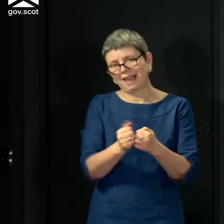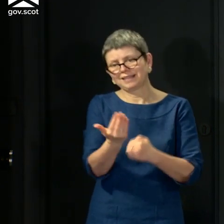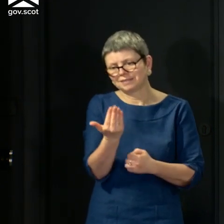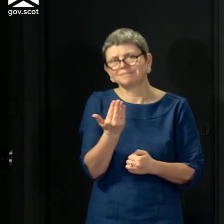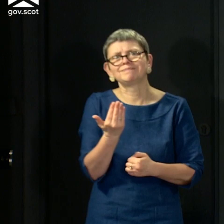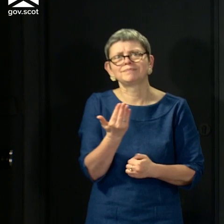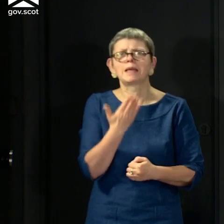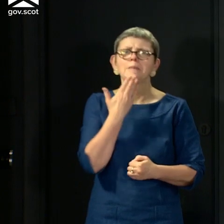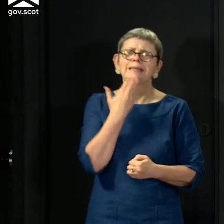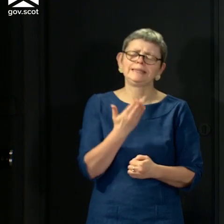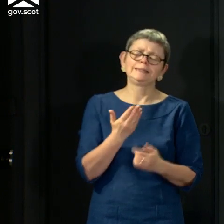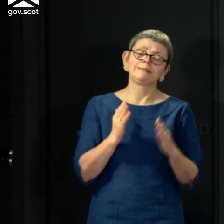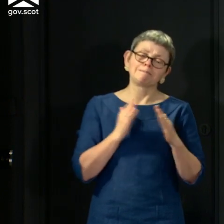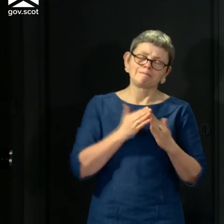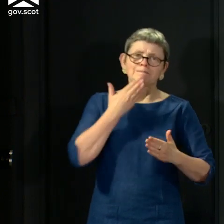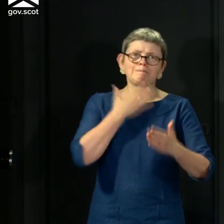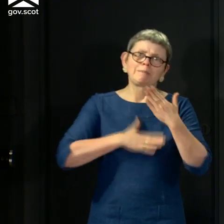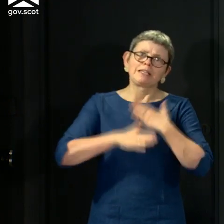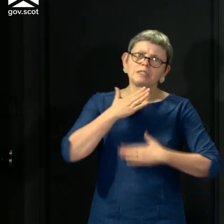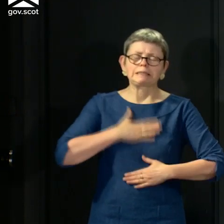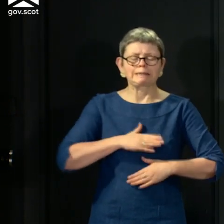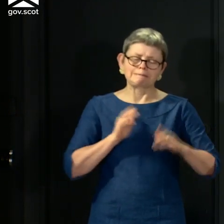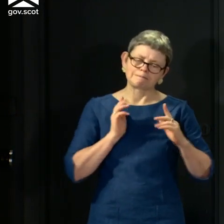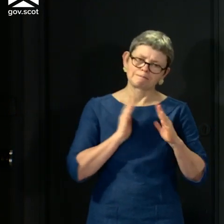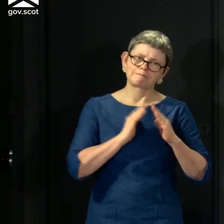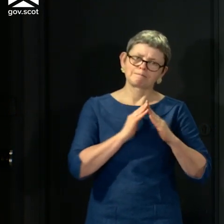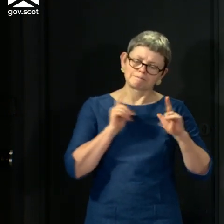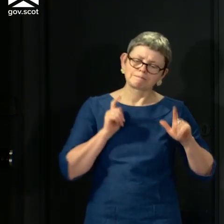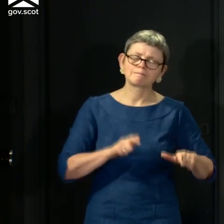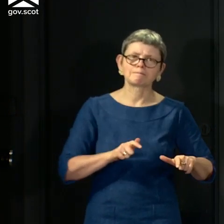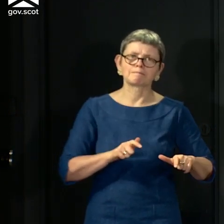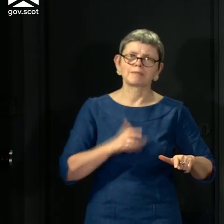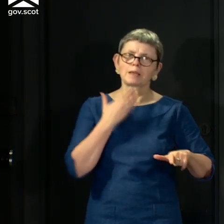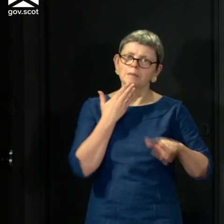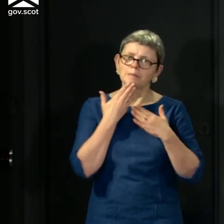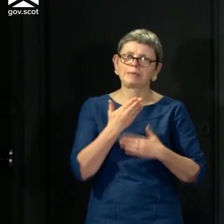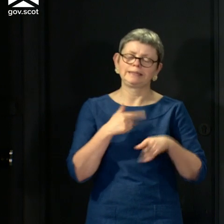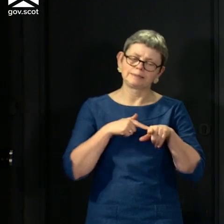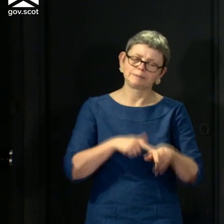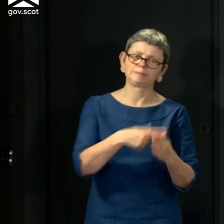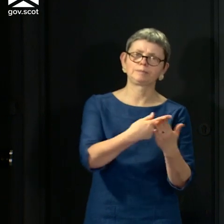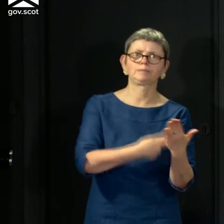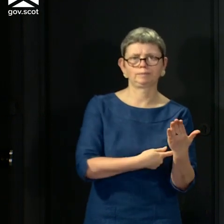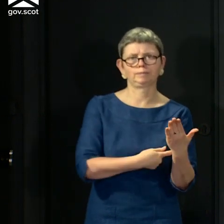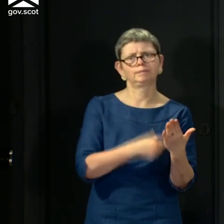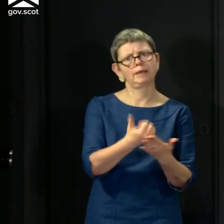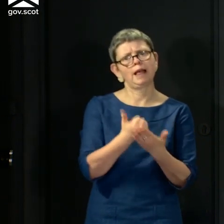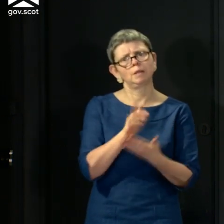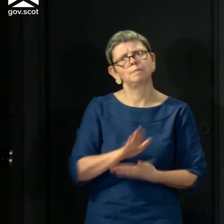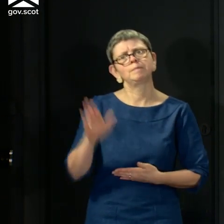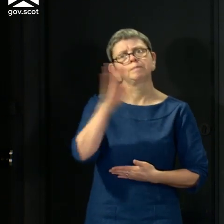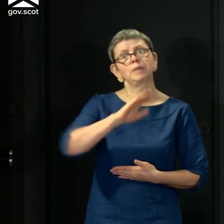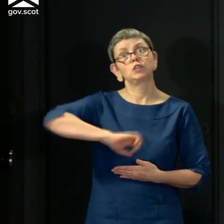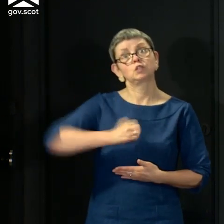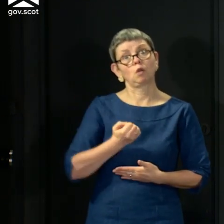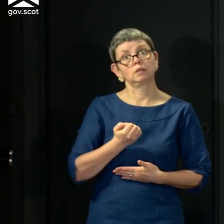please stick with it, and thank you again for your compliance and for doing the right thing in the interests of the whole country. Thank